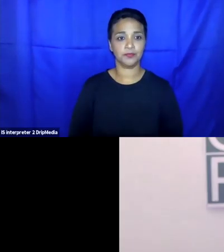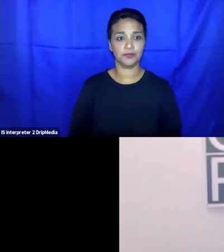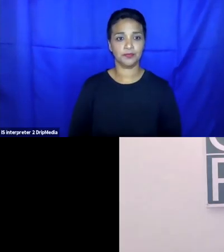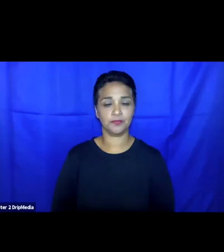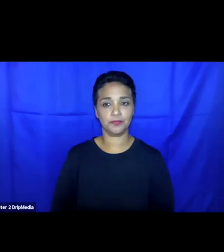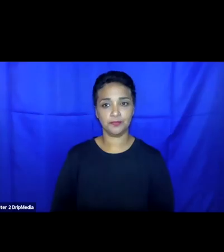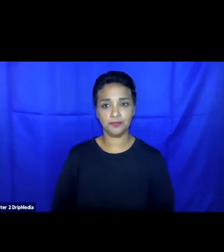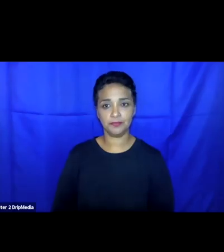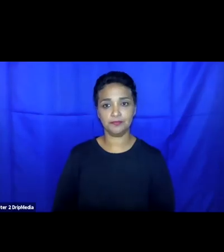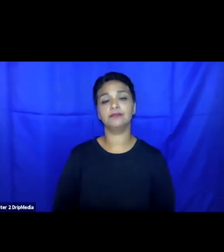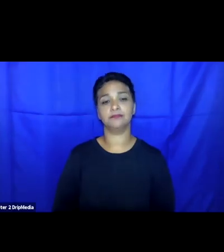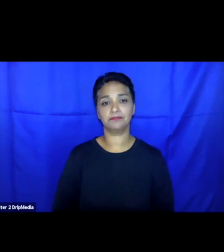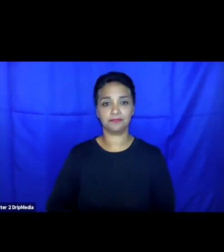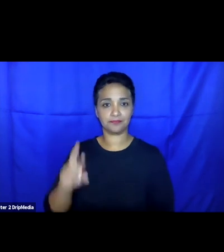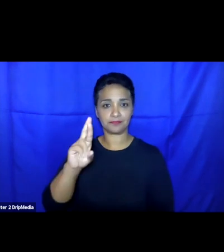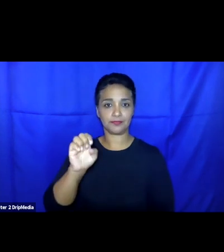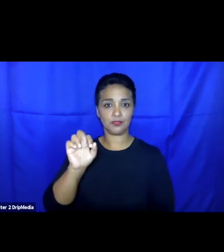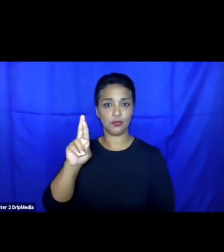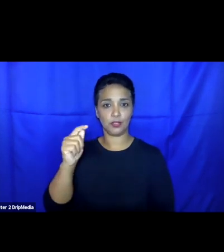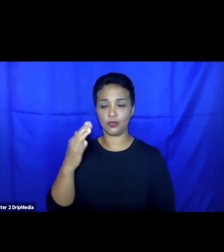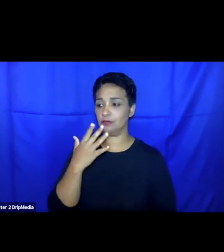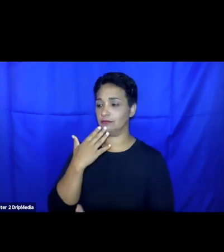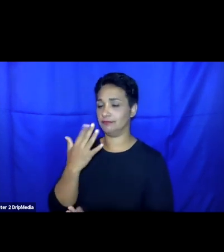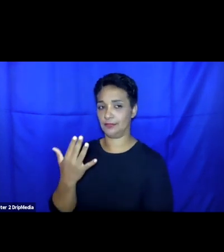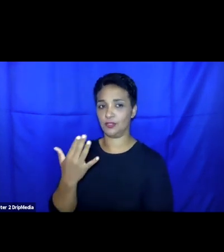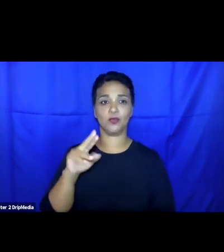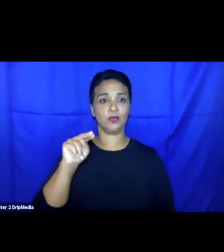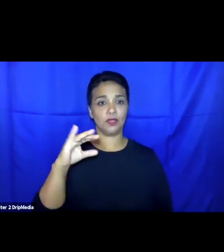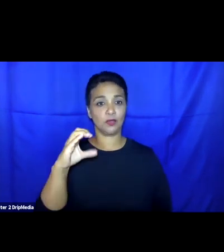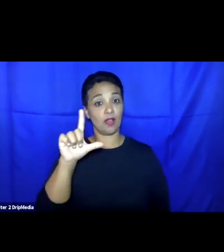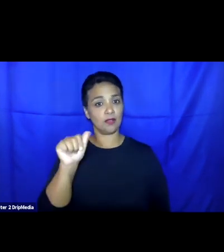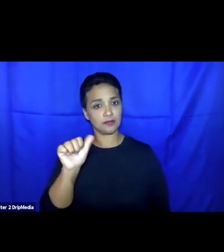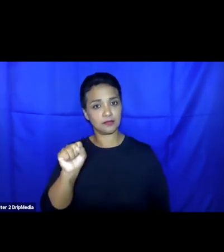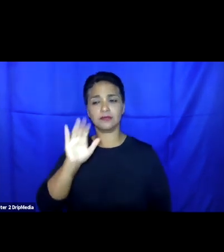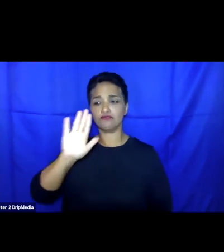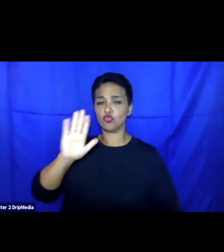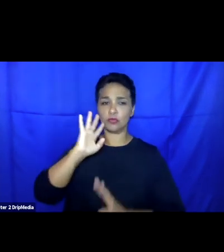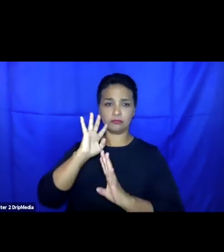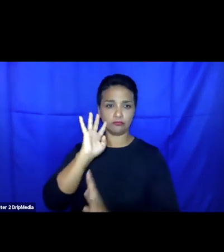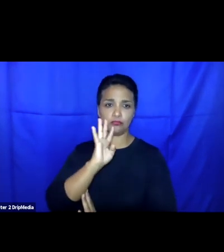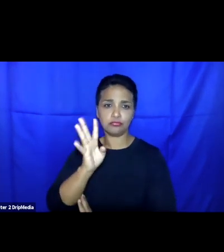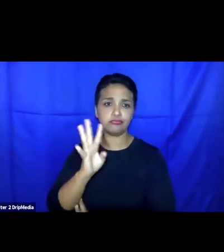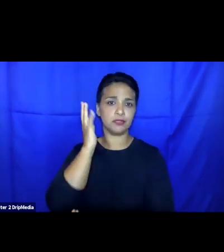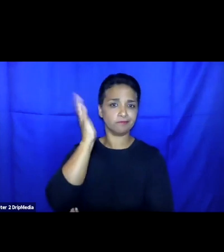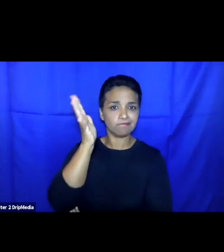Thanks a lot. Thanks a lot to Nicolas for your intervention and for really outlining a number of issues of research that,